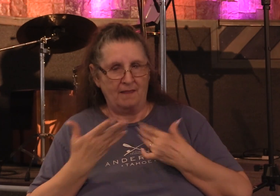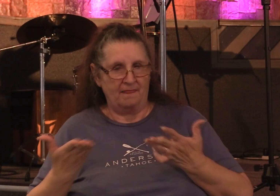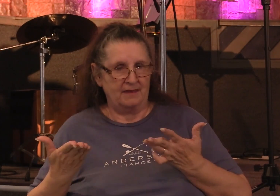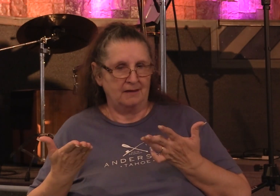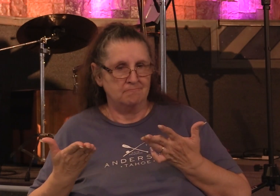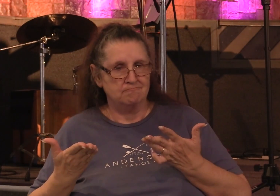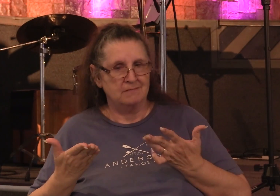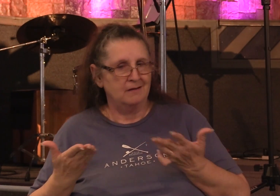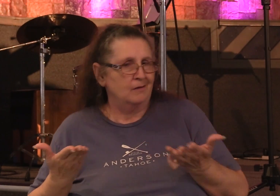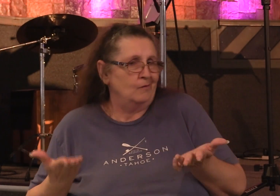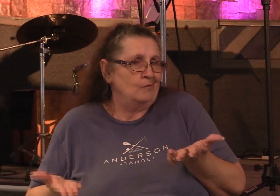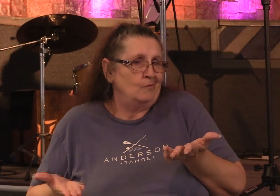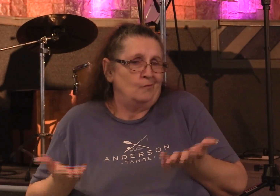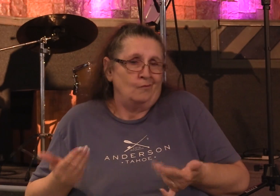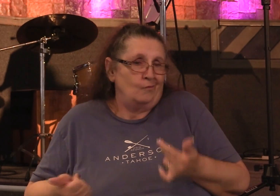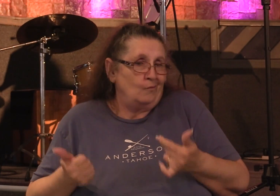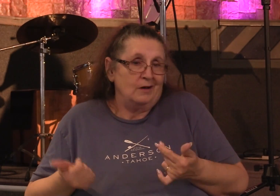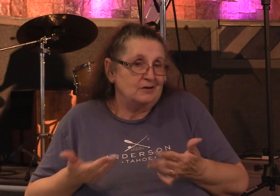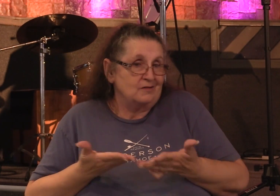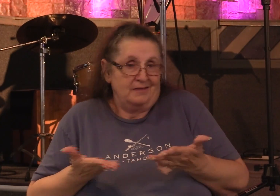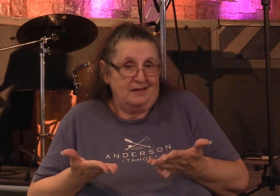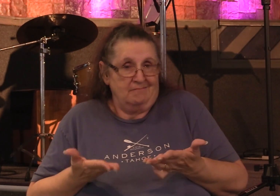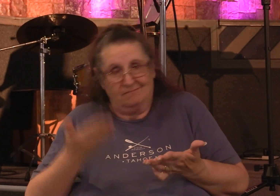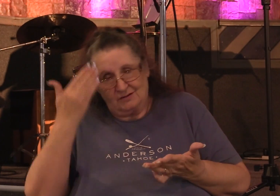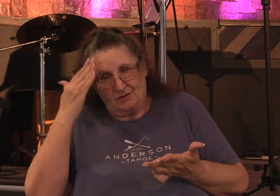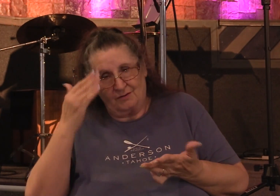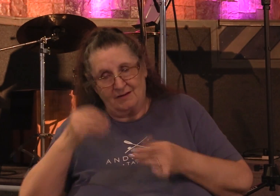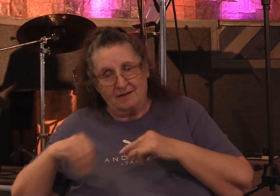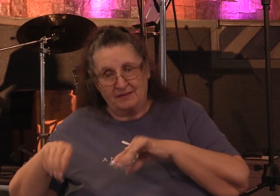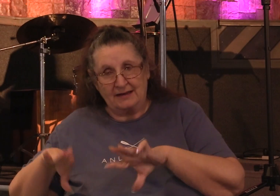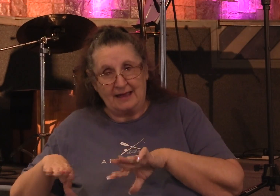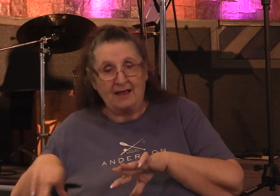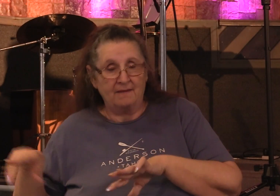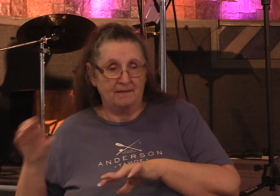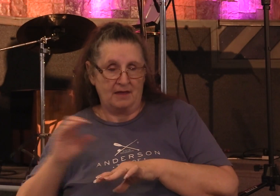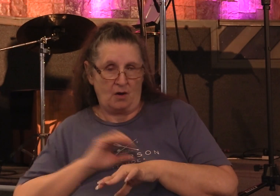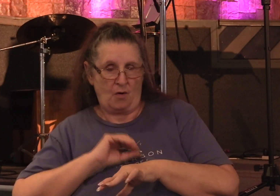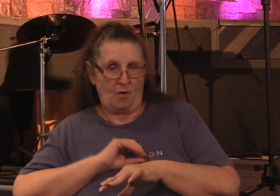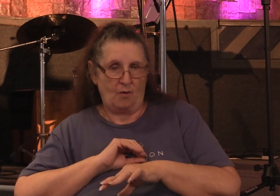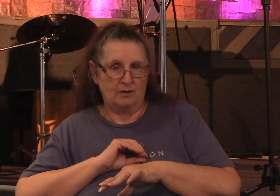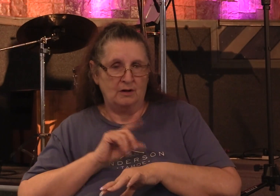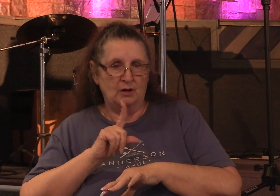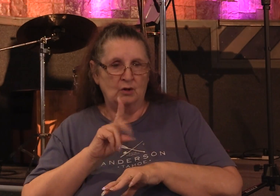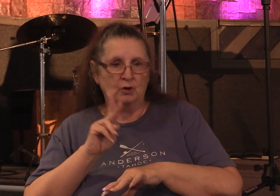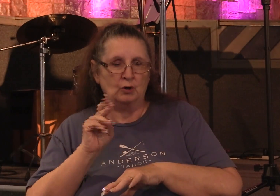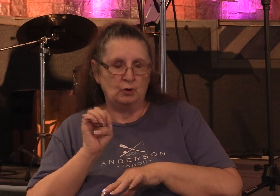was the possession what was the land that they owned Luke reveals that to us in verse 3